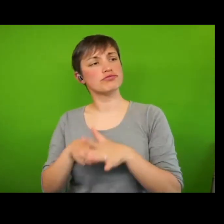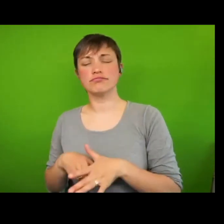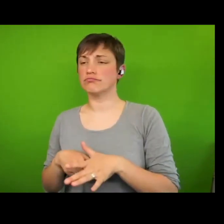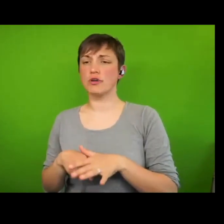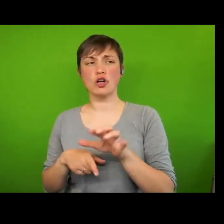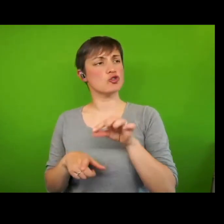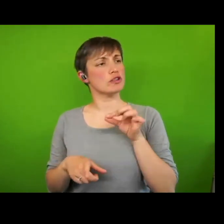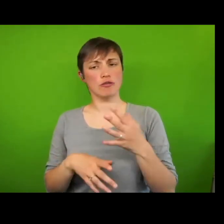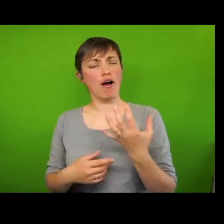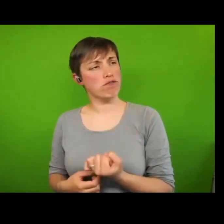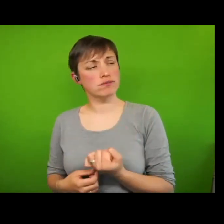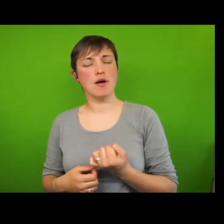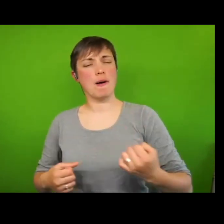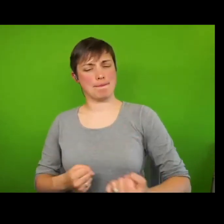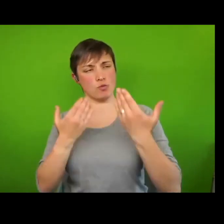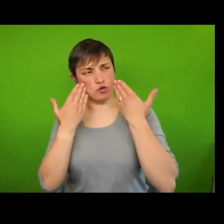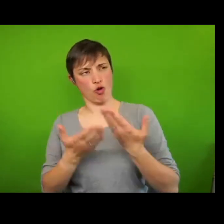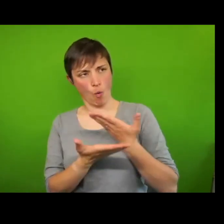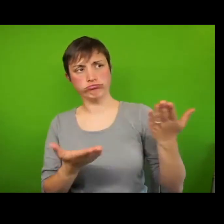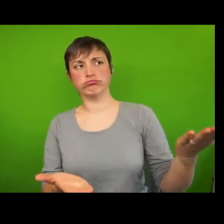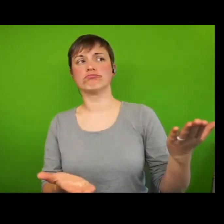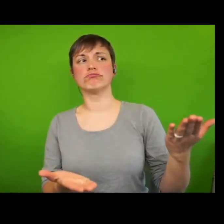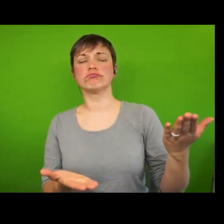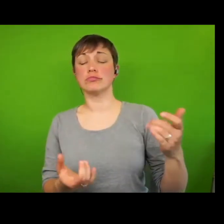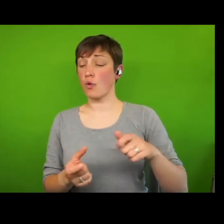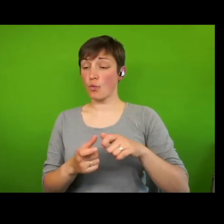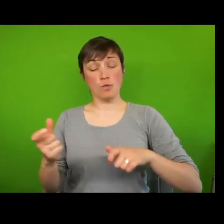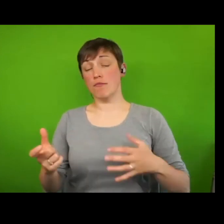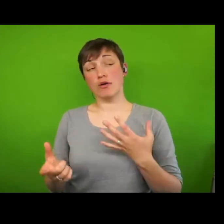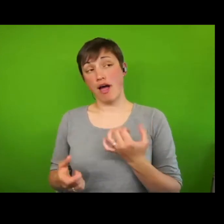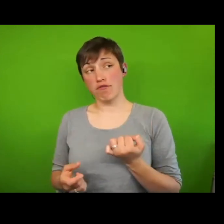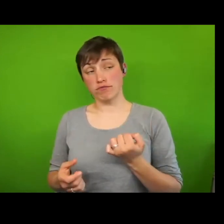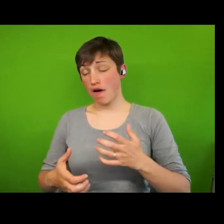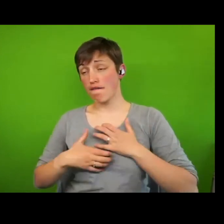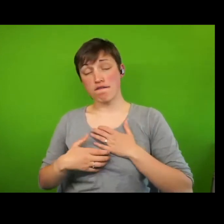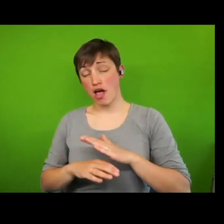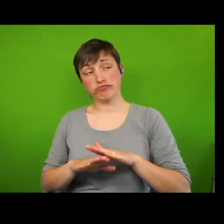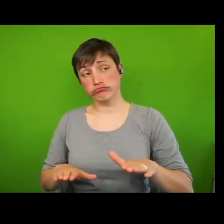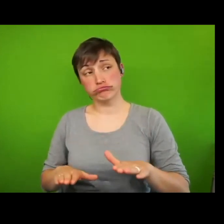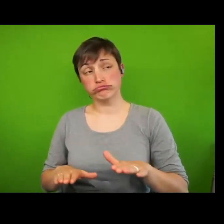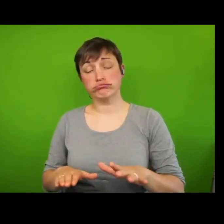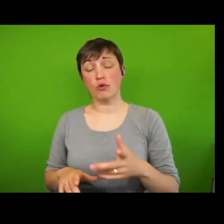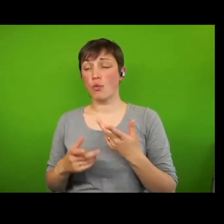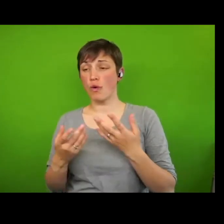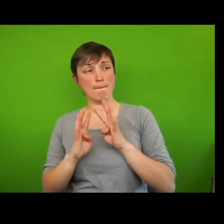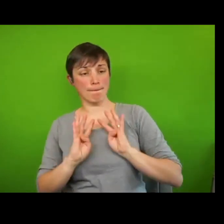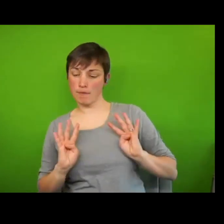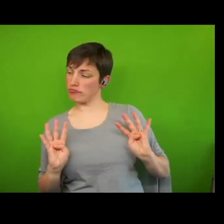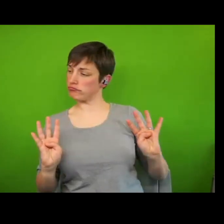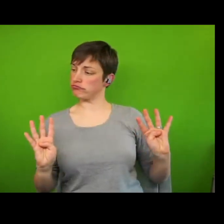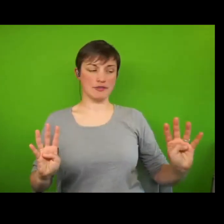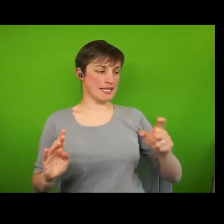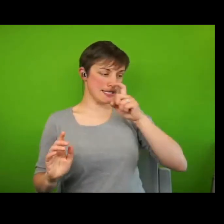my power to you. I will not come with a weapon. I will not come in fear. I will come with others as sisters and brothers